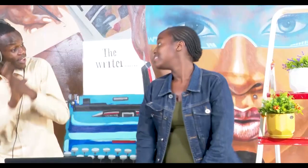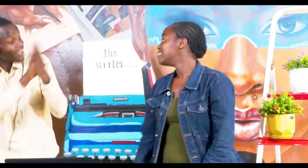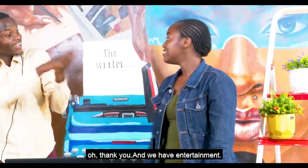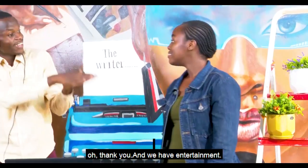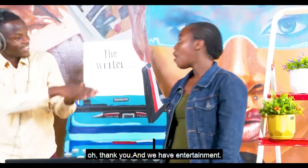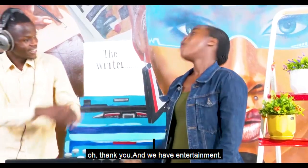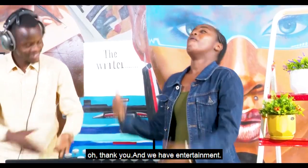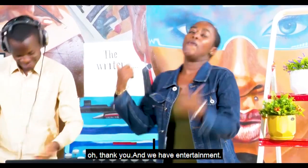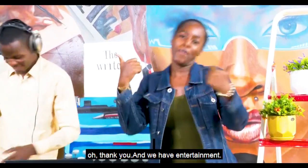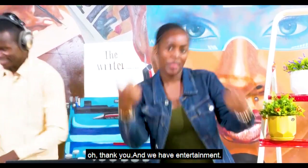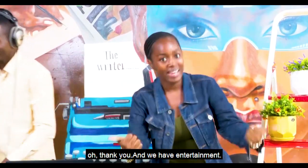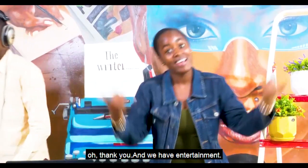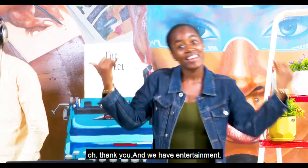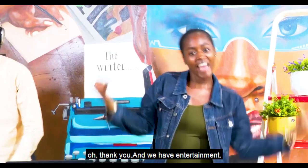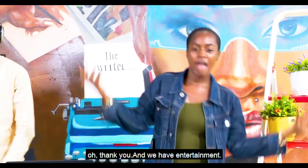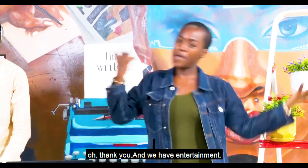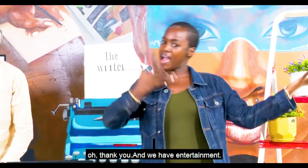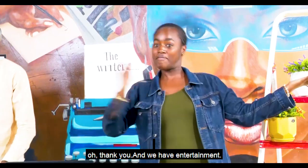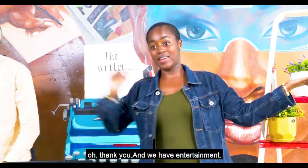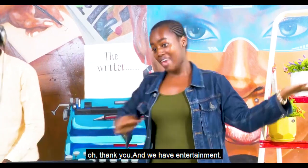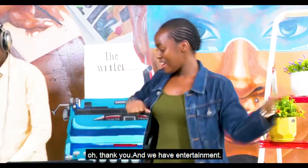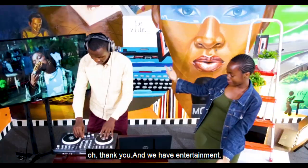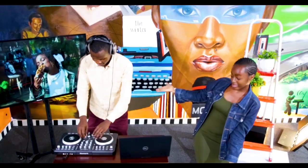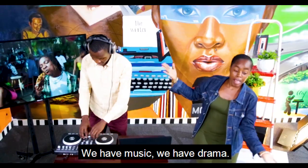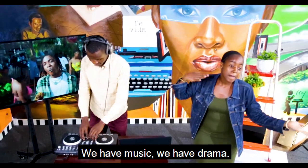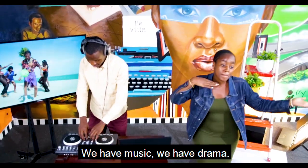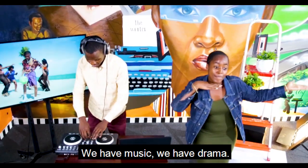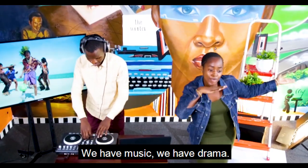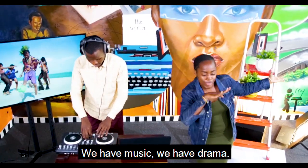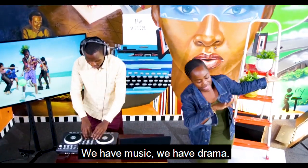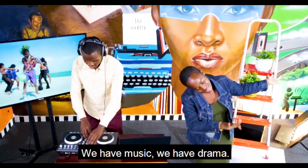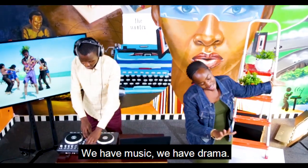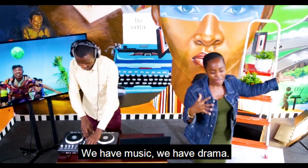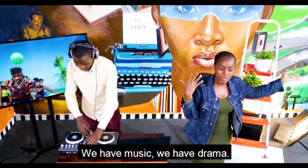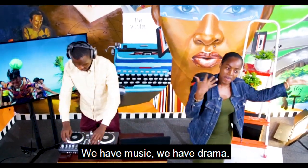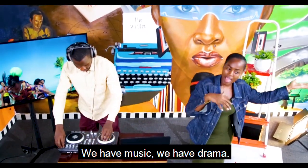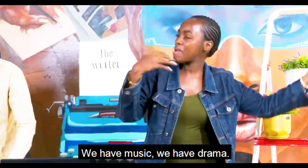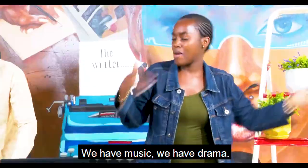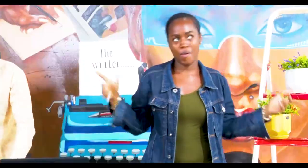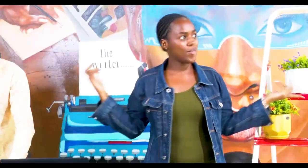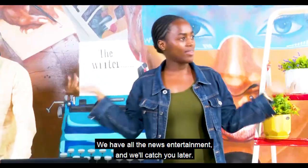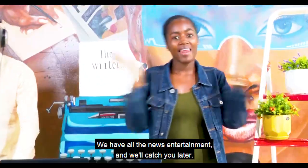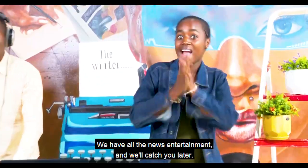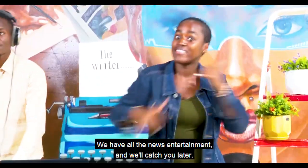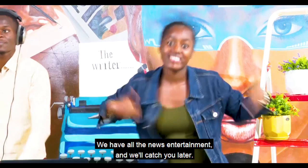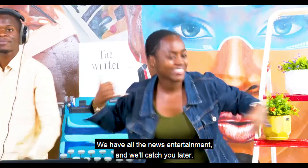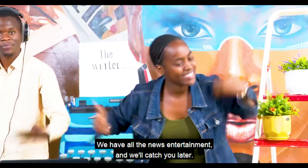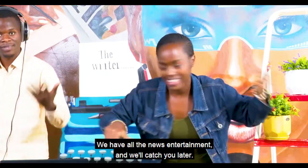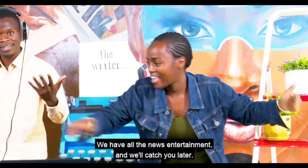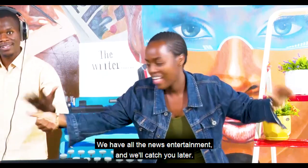Oh, thank you and we have entertainment, we have music, we have drama, we have all the